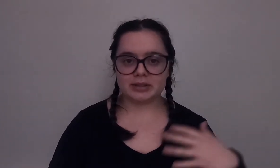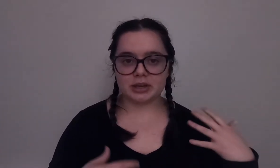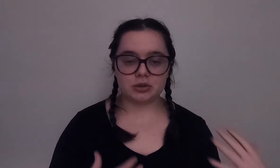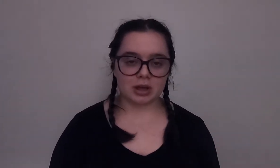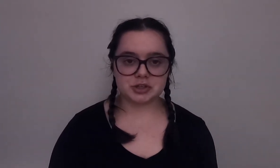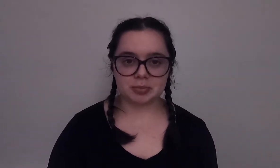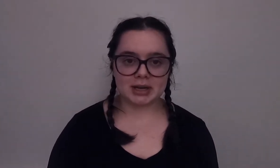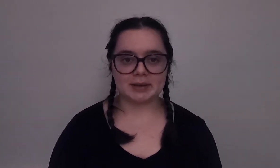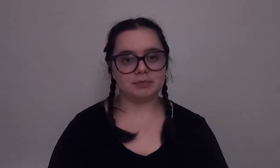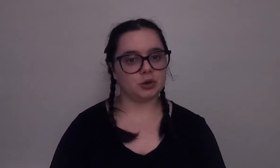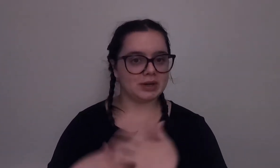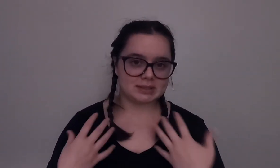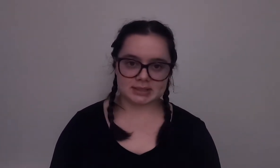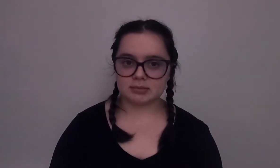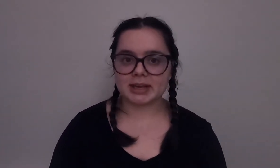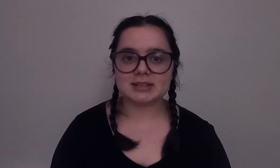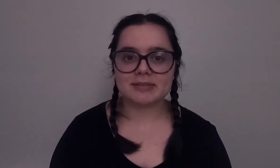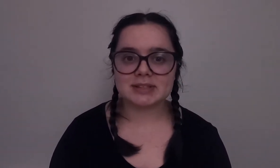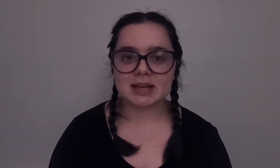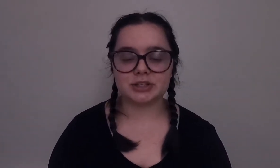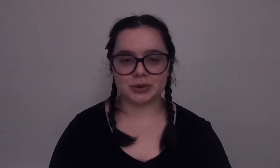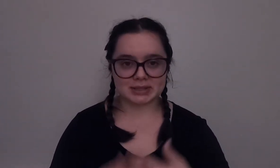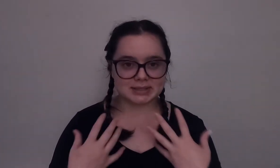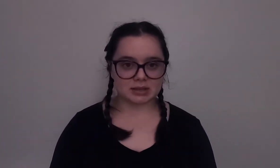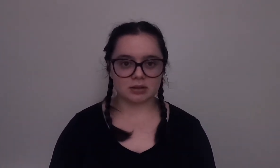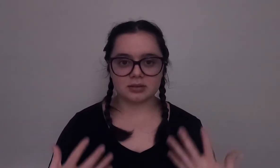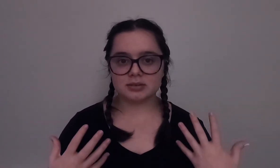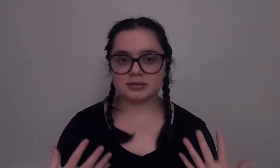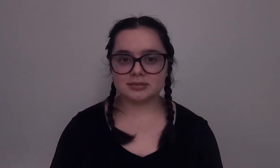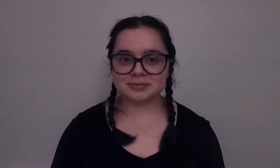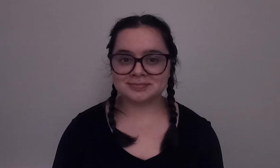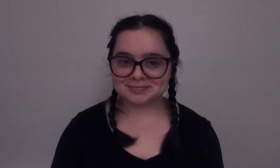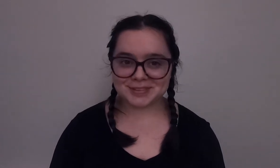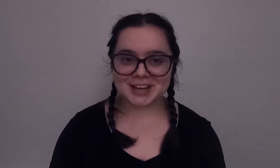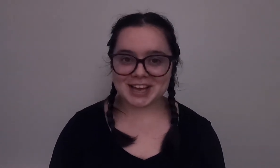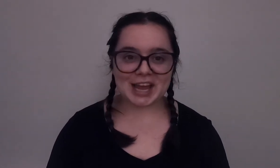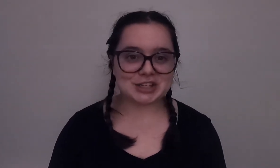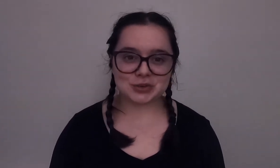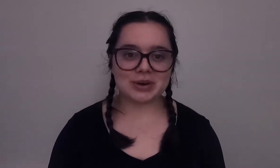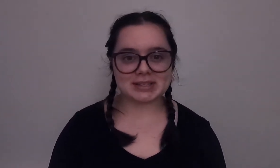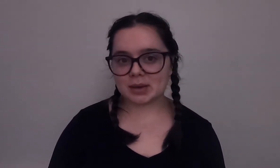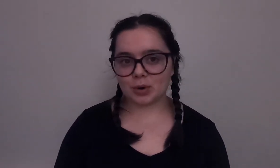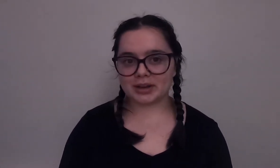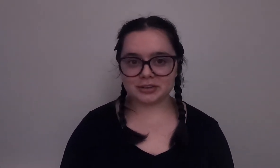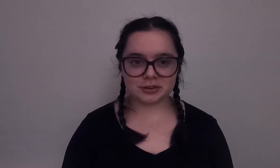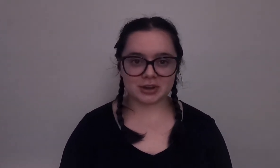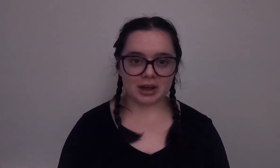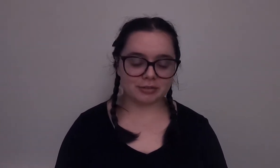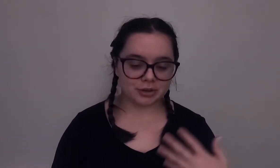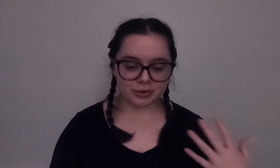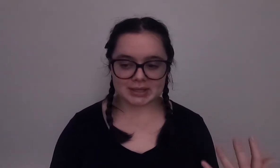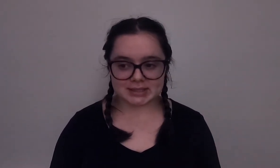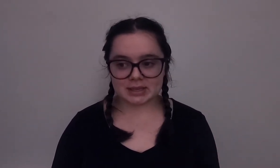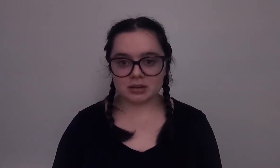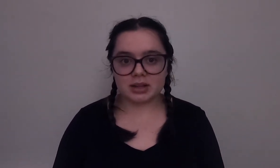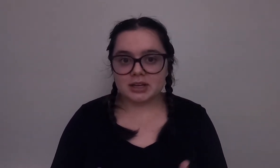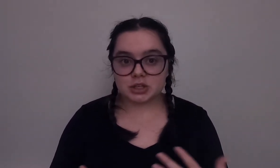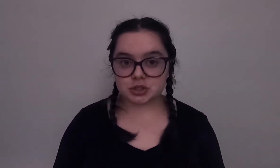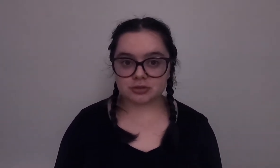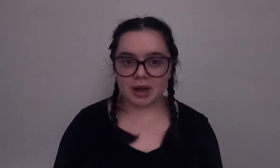and you lost your buddy you can still make a safe ascent you can still enjoy somewhat your dive or you can still survive